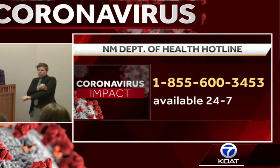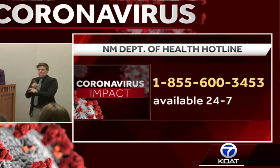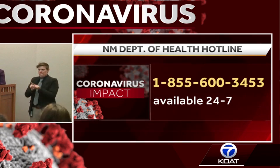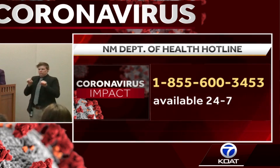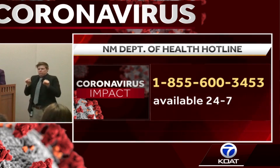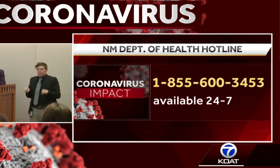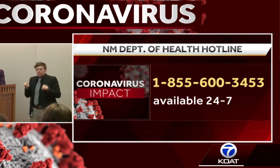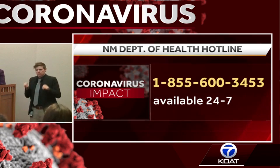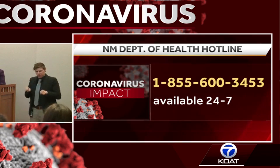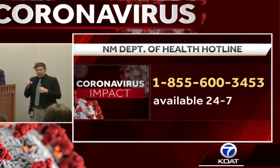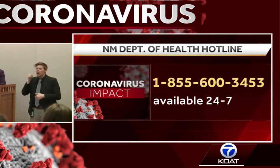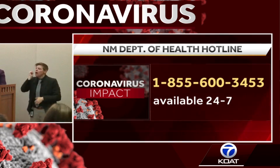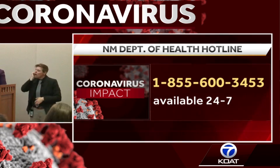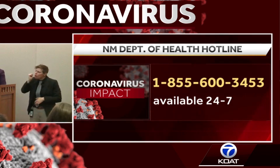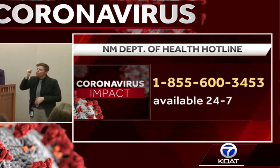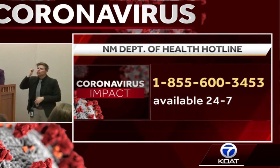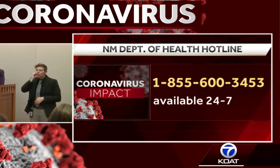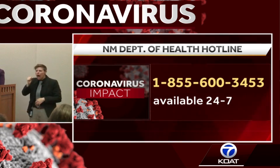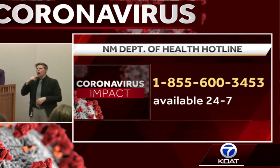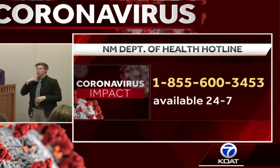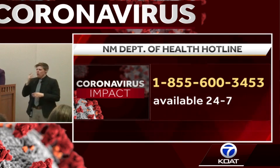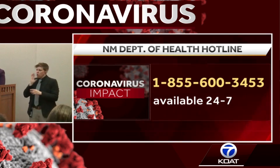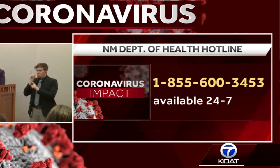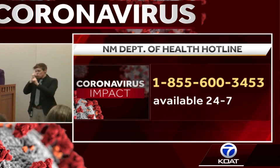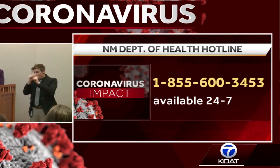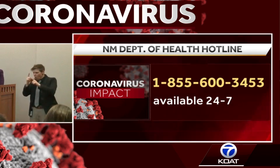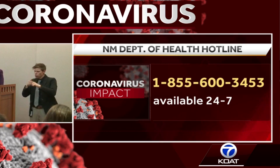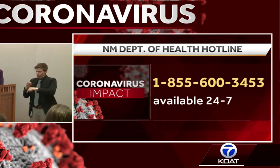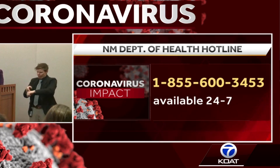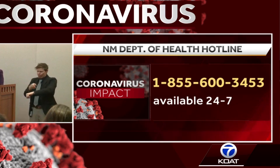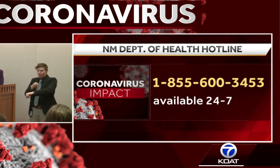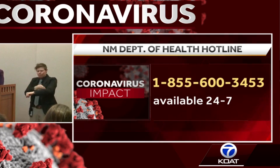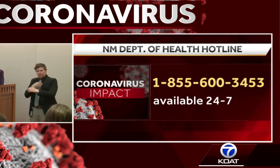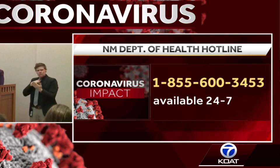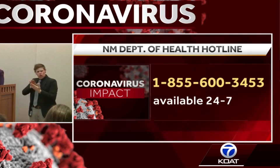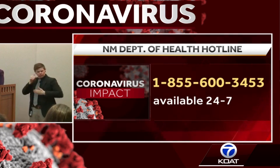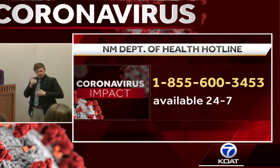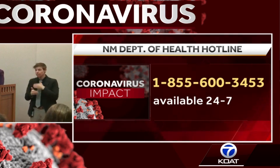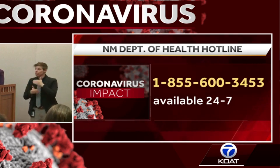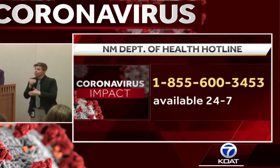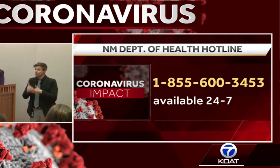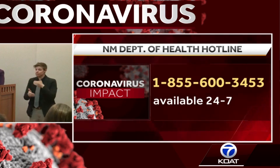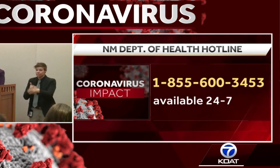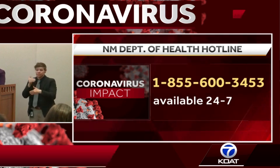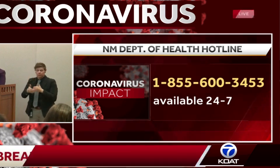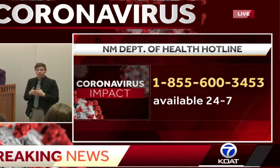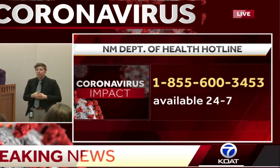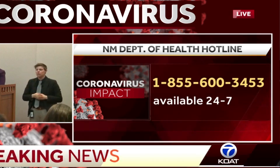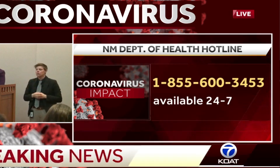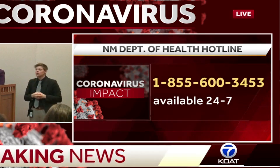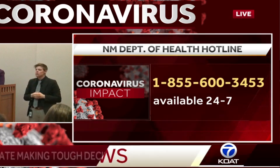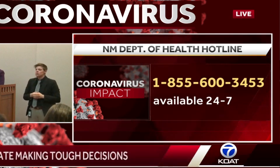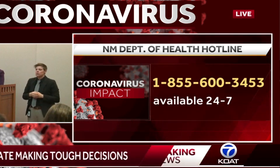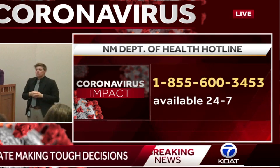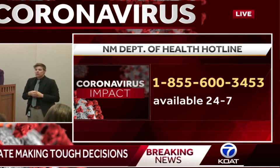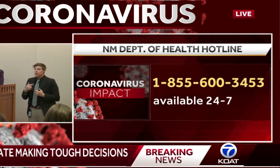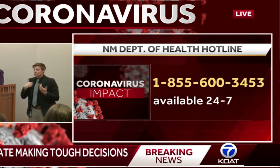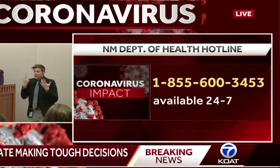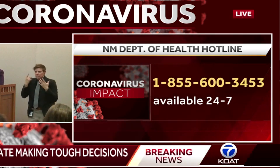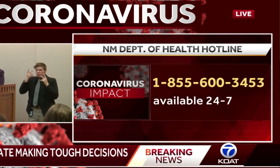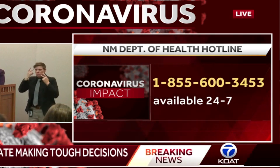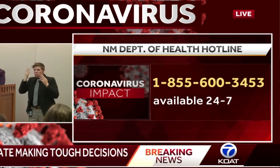day. That's what we want. The second everything else number, my business, my school, my childcare,